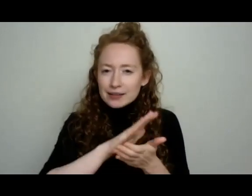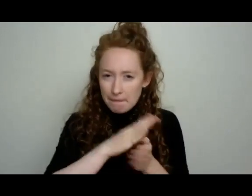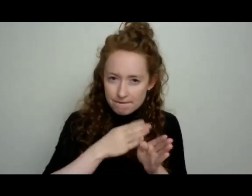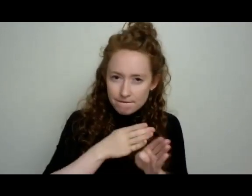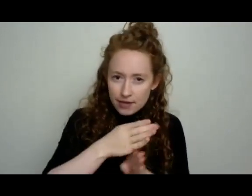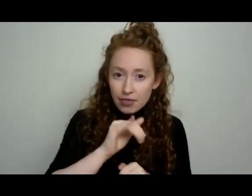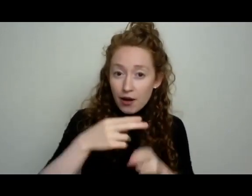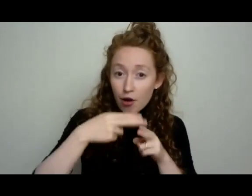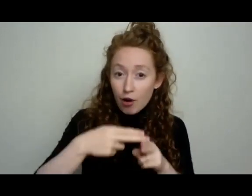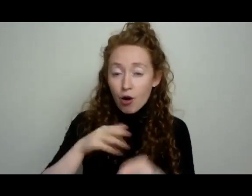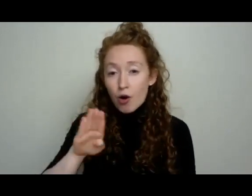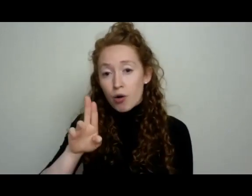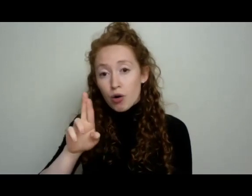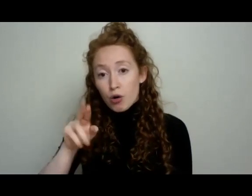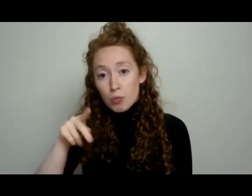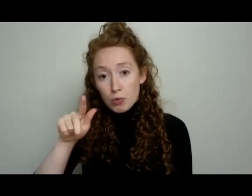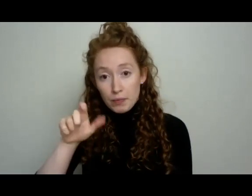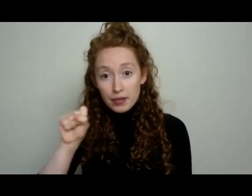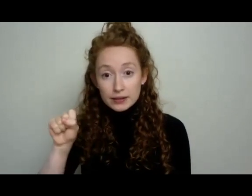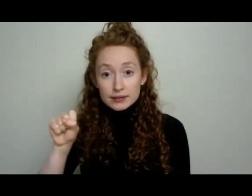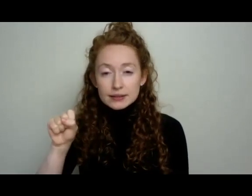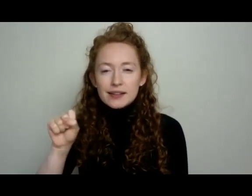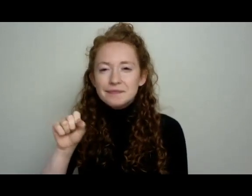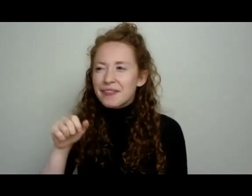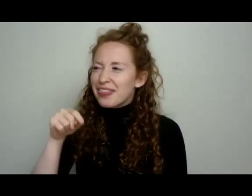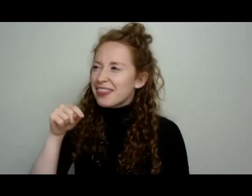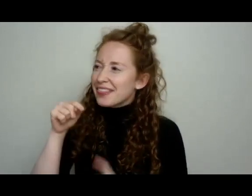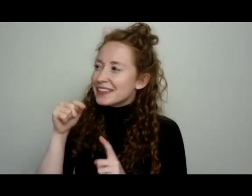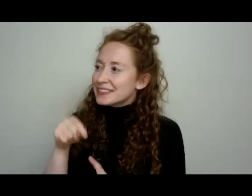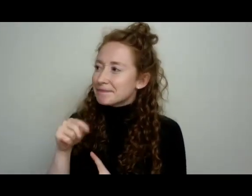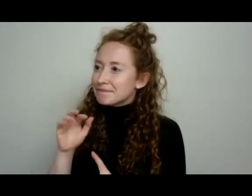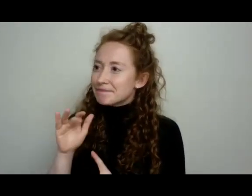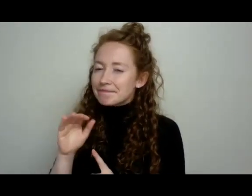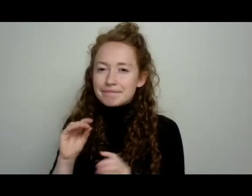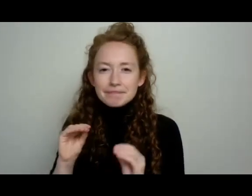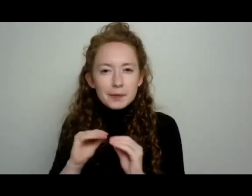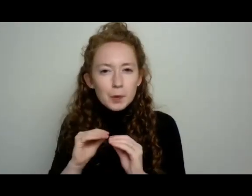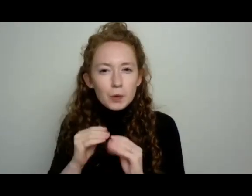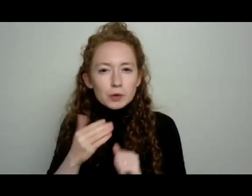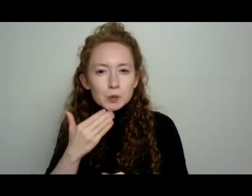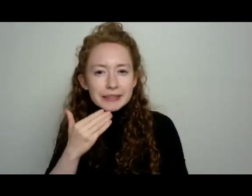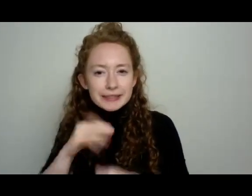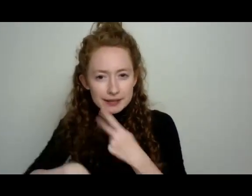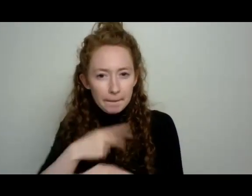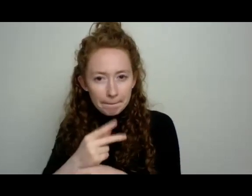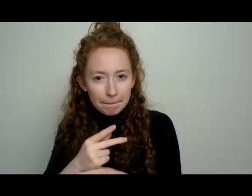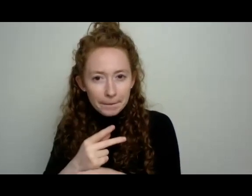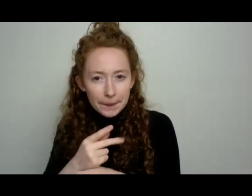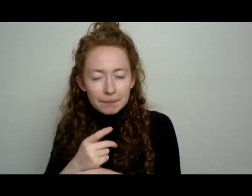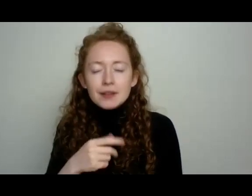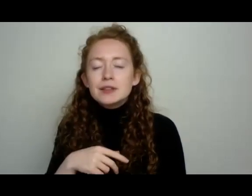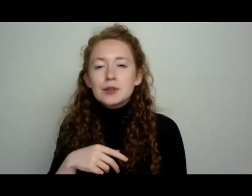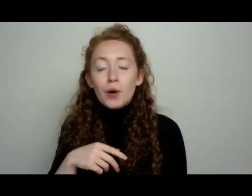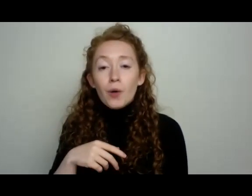call burpless this like phenomena of being more sweet. So let's talk about bitterness in